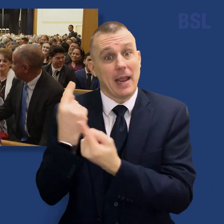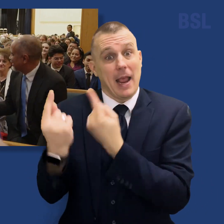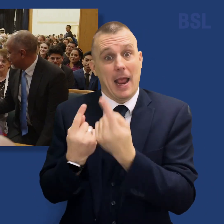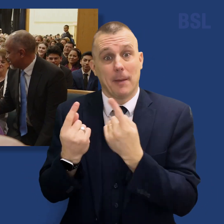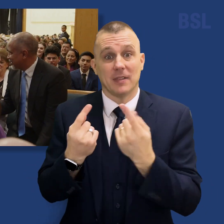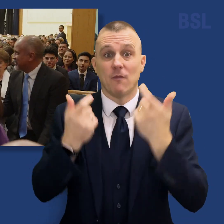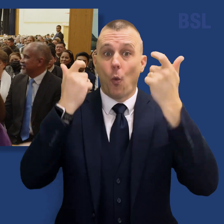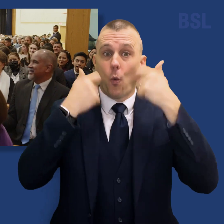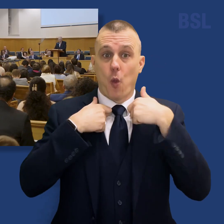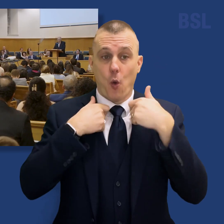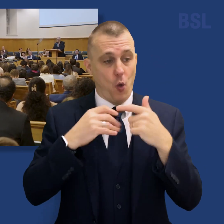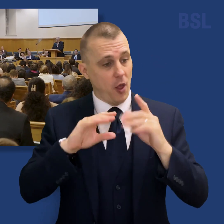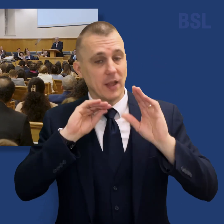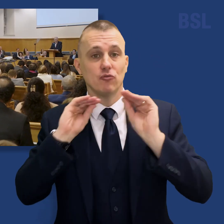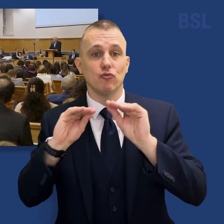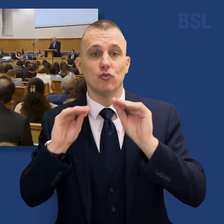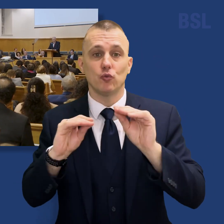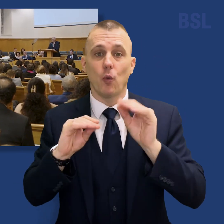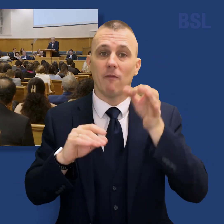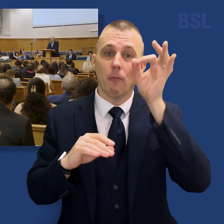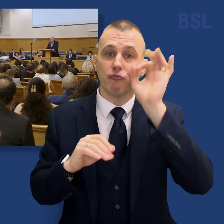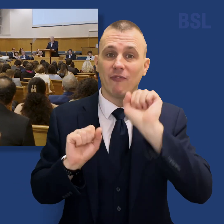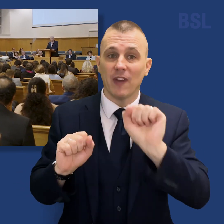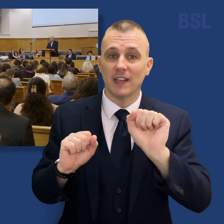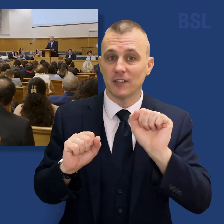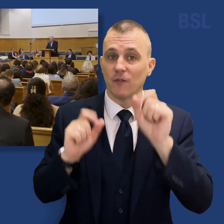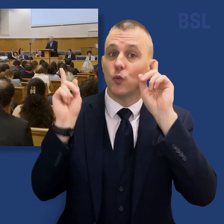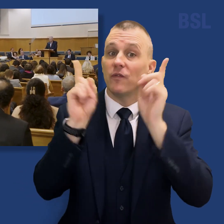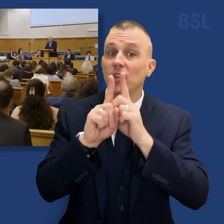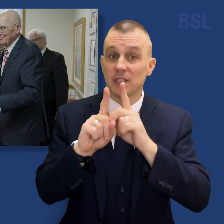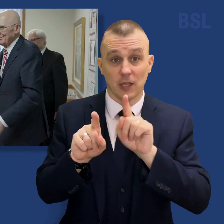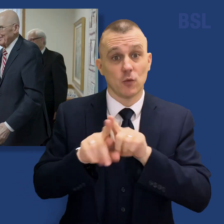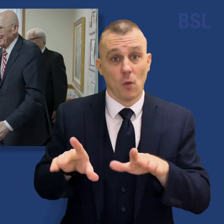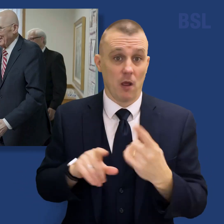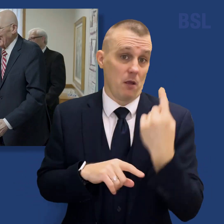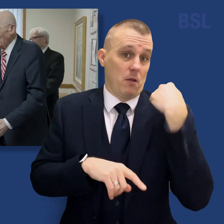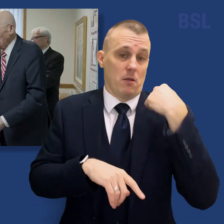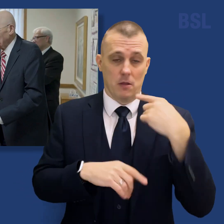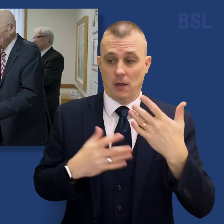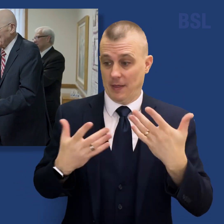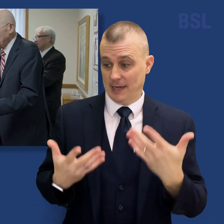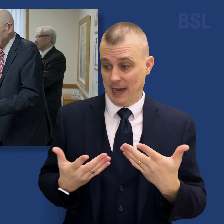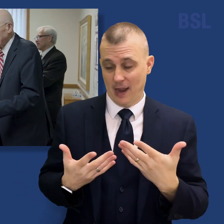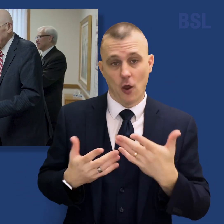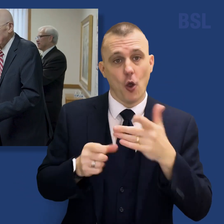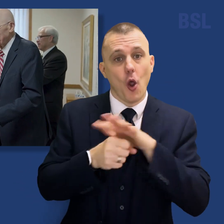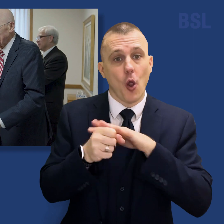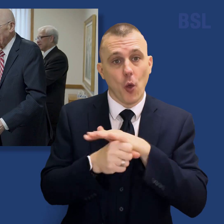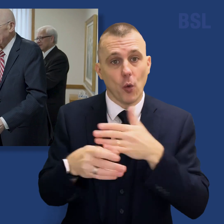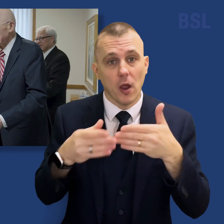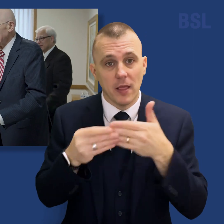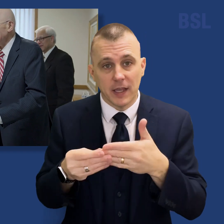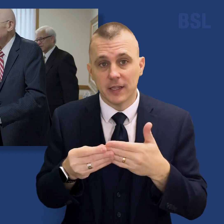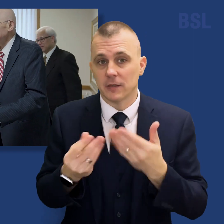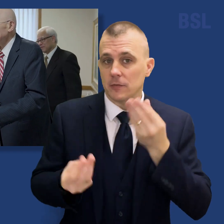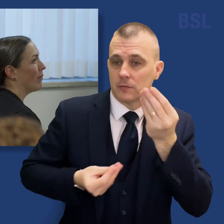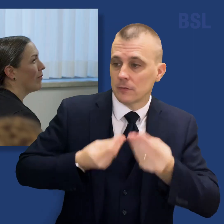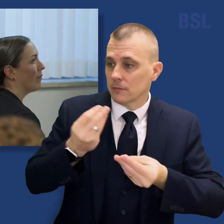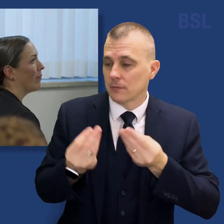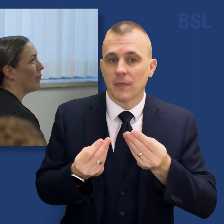and taught as a professor of law at the University of Chicago. While speaking to local leaders, he provided clarification about the